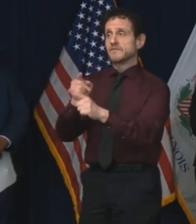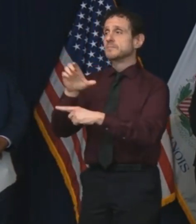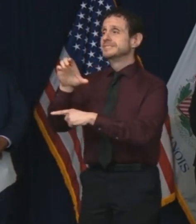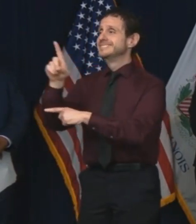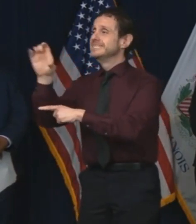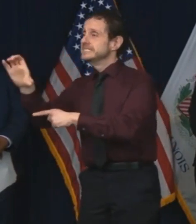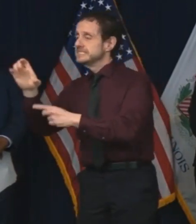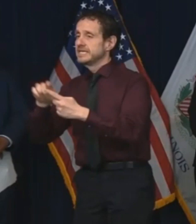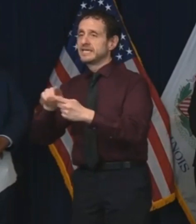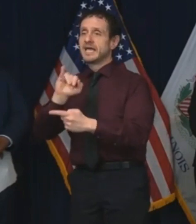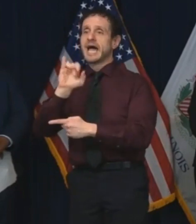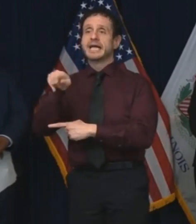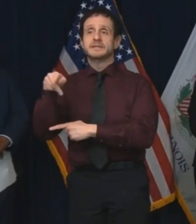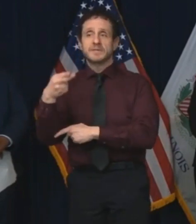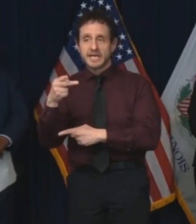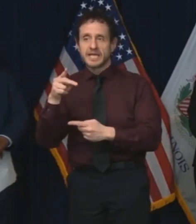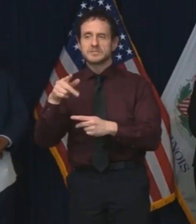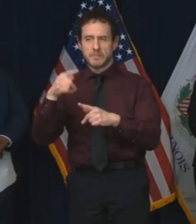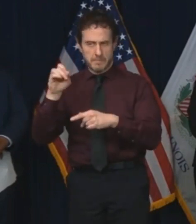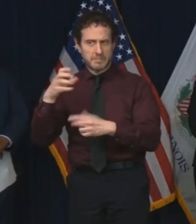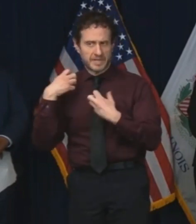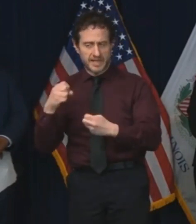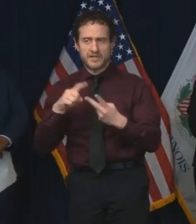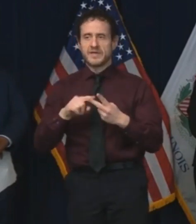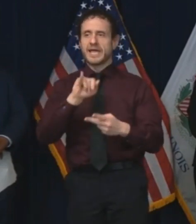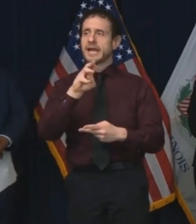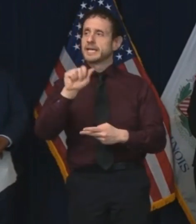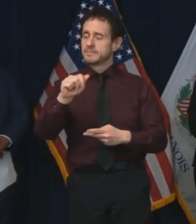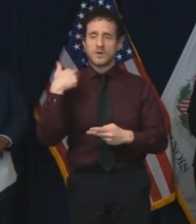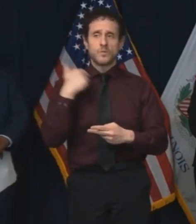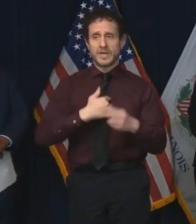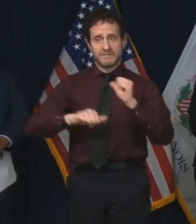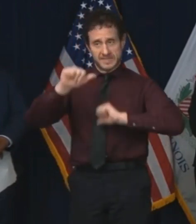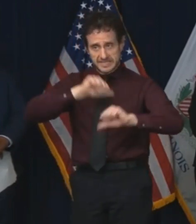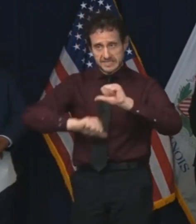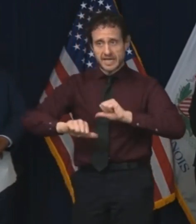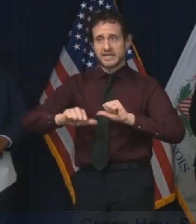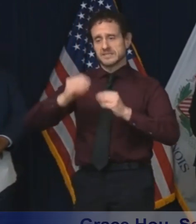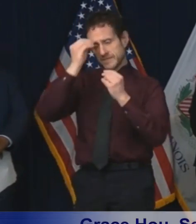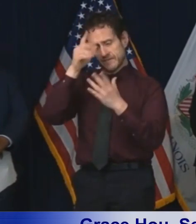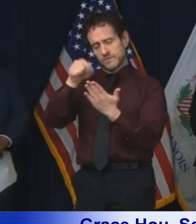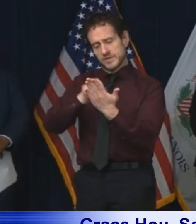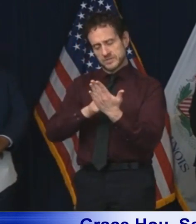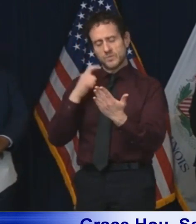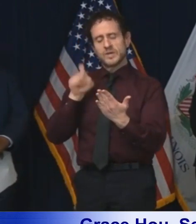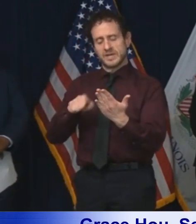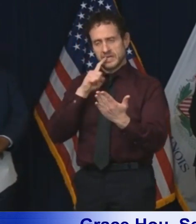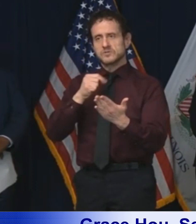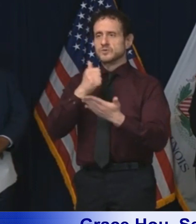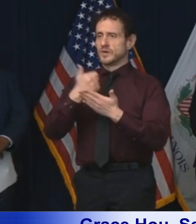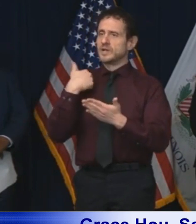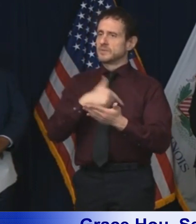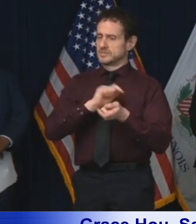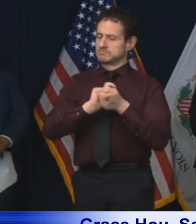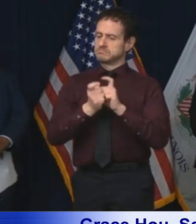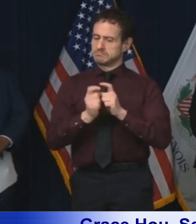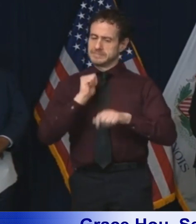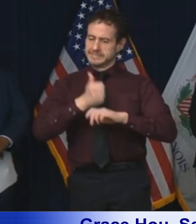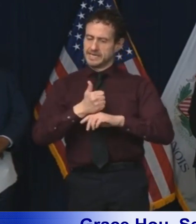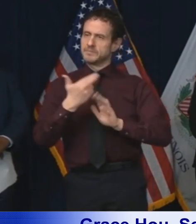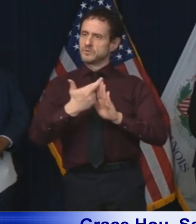IDPH, and IEMA, we have used science and data to influence our actions. Our 14